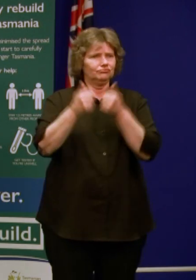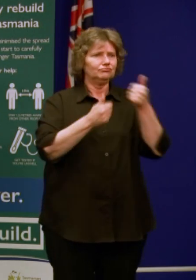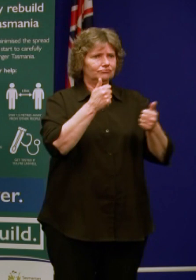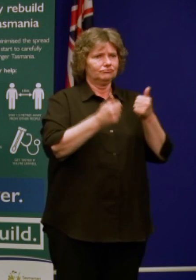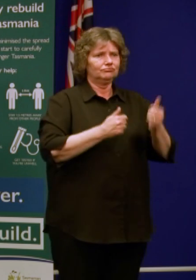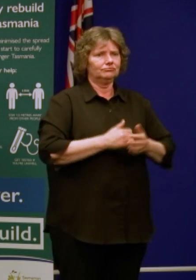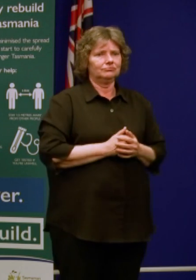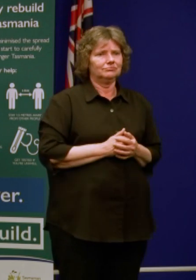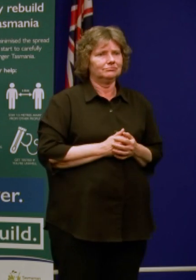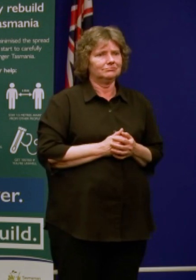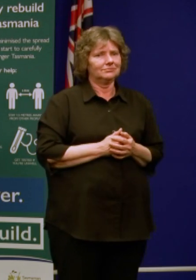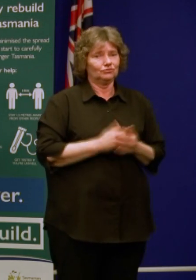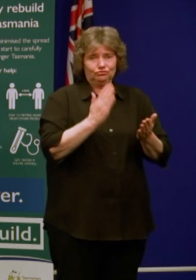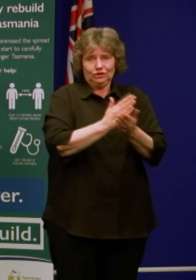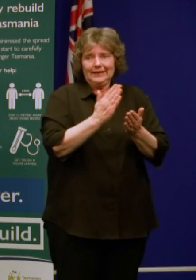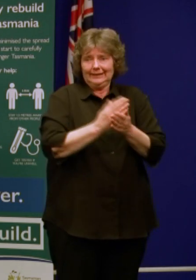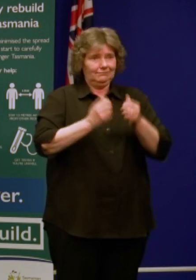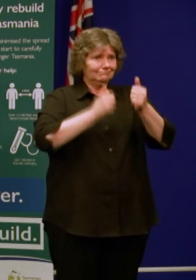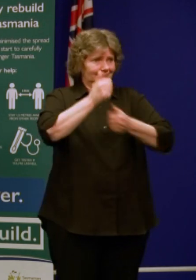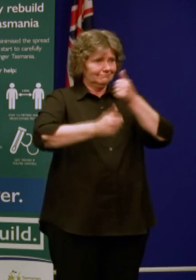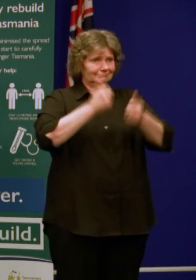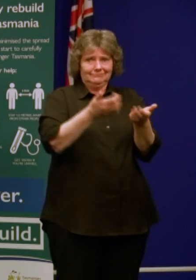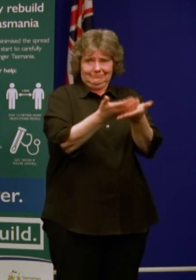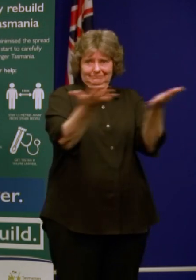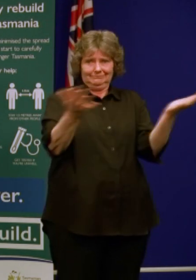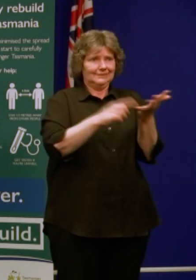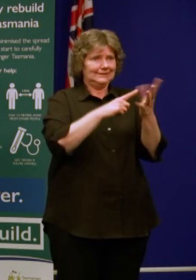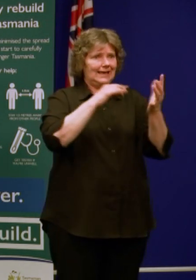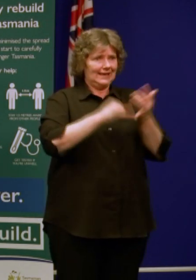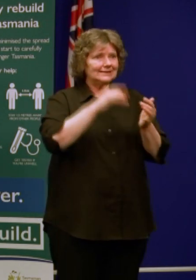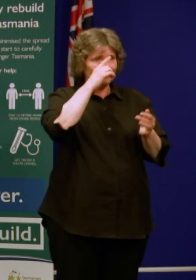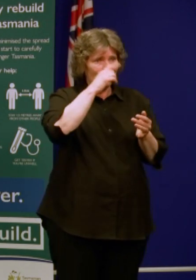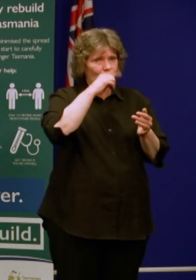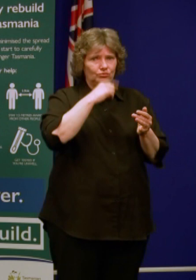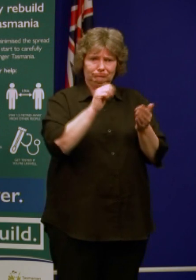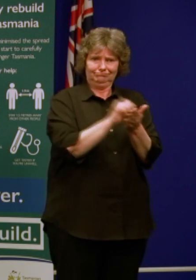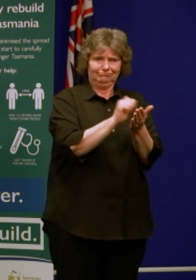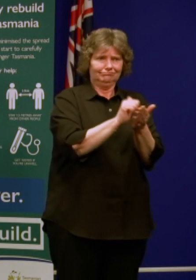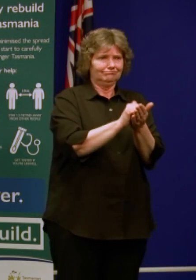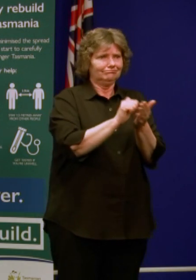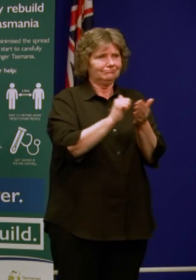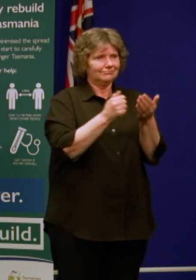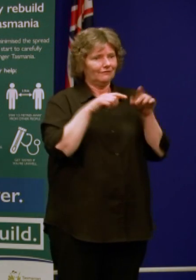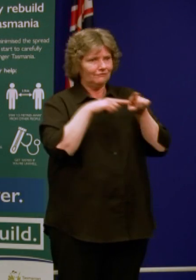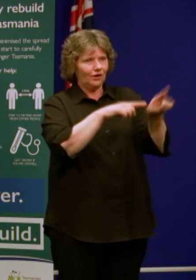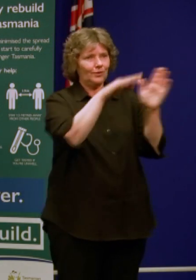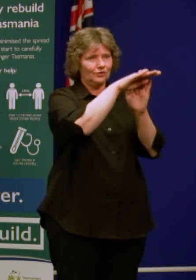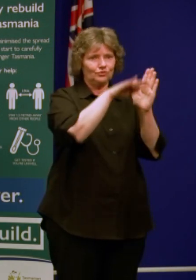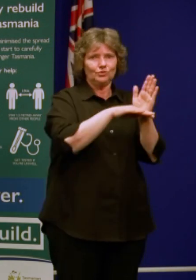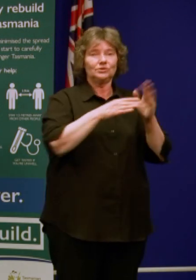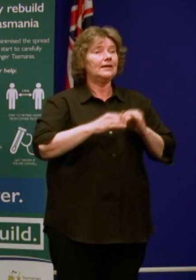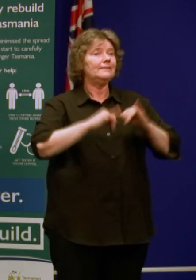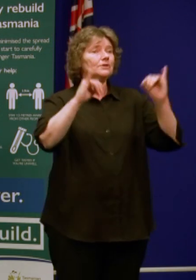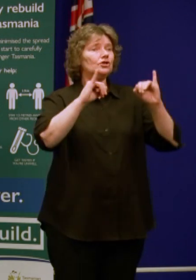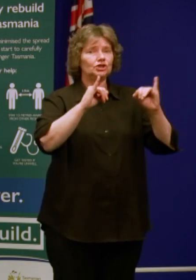be congratulated and our emergency services and those that have been dealing with our borders need to be thanked